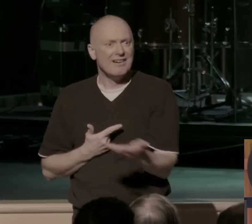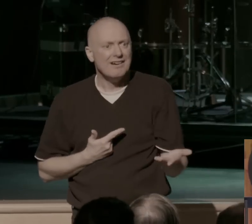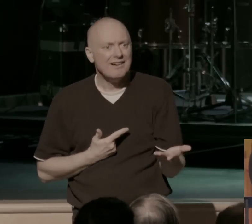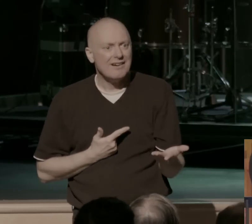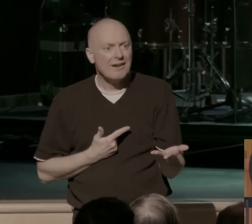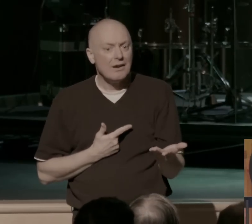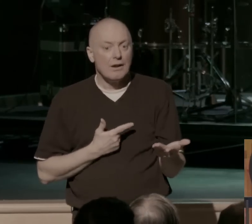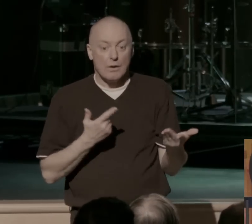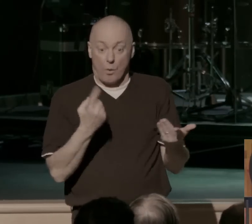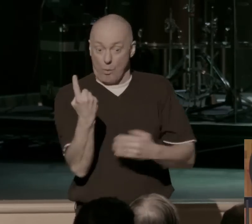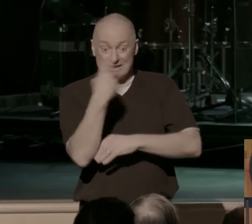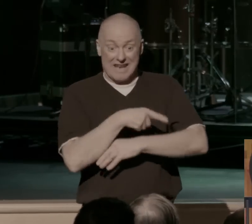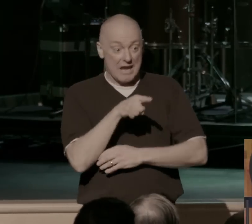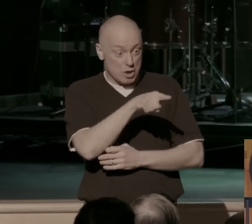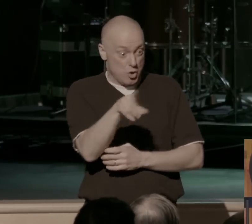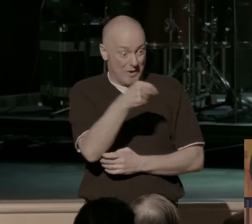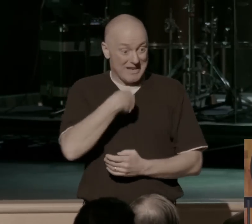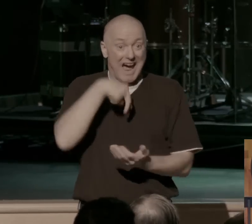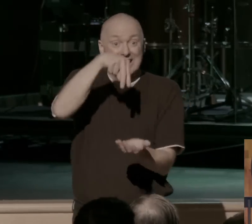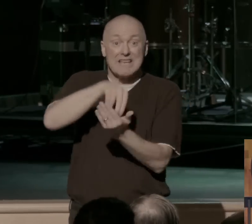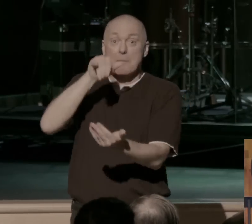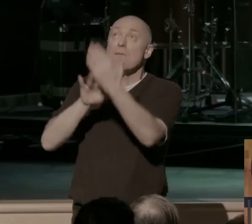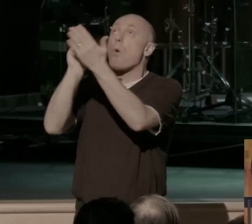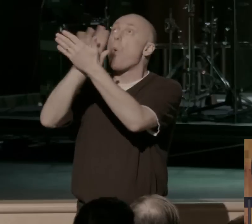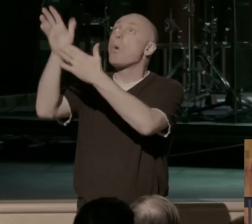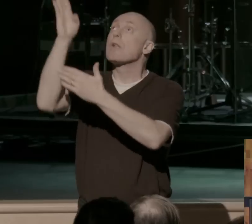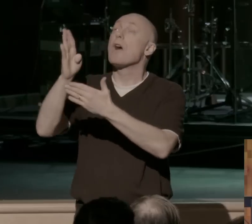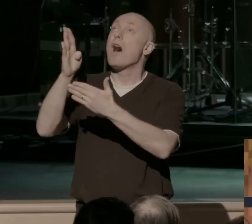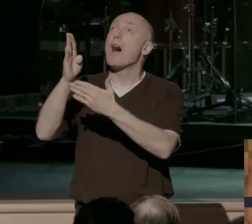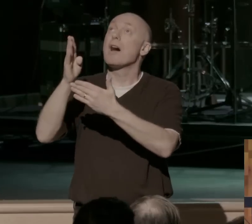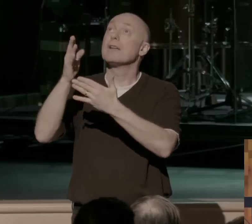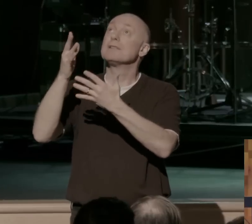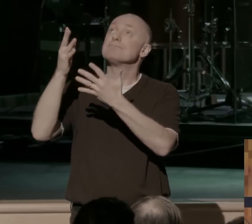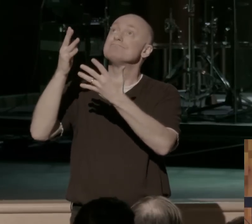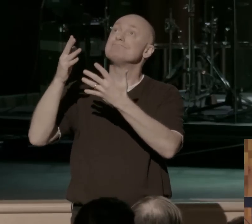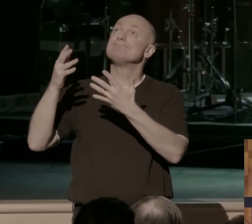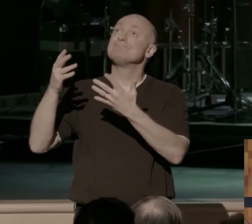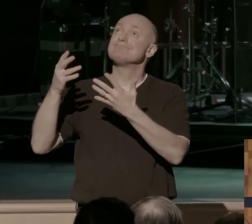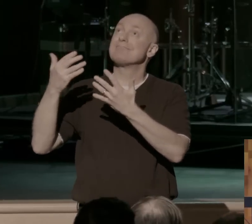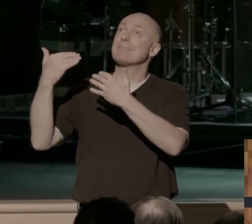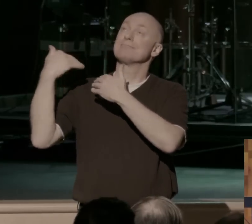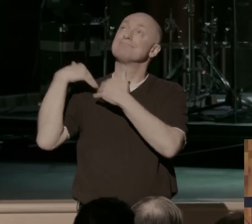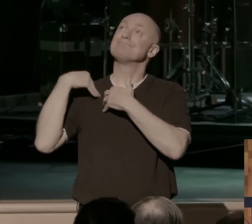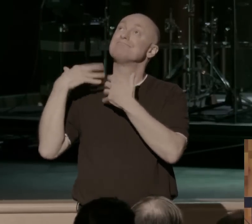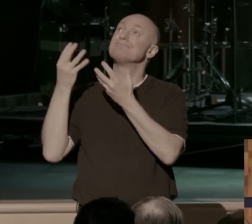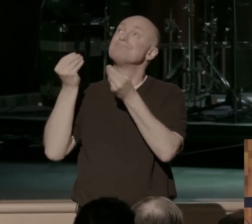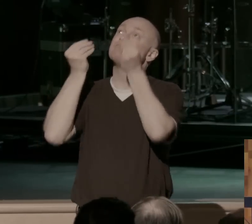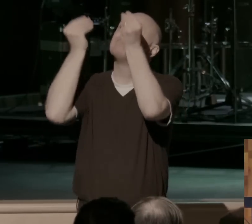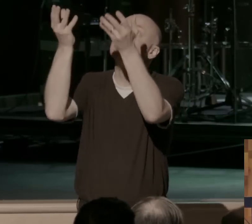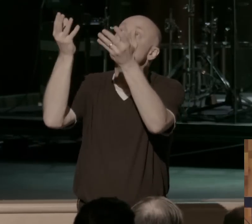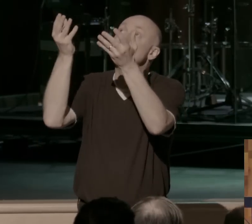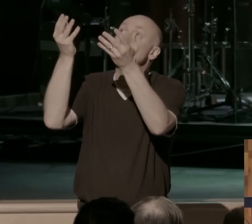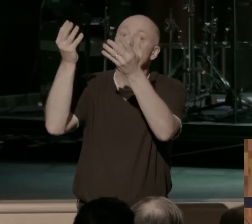you and I stand before a holy God to give an account for our lives, it's what determines even tonight, are you really free?